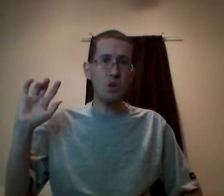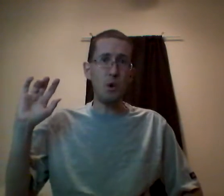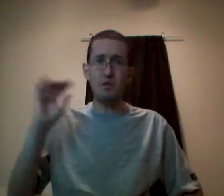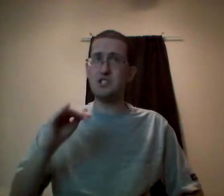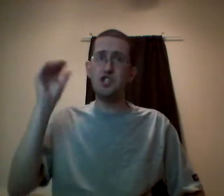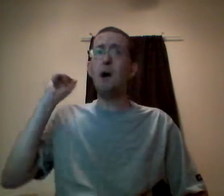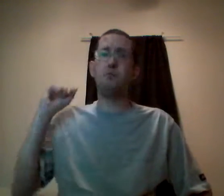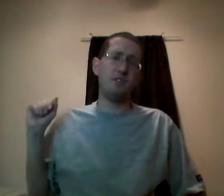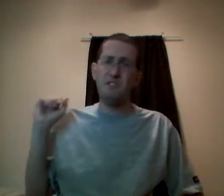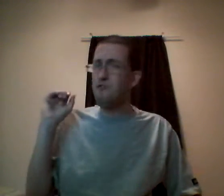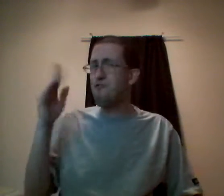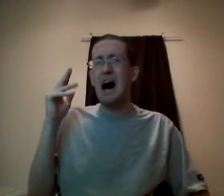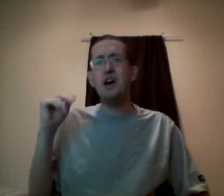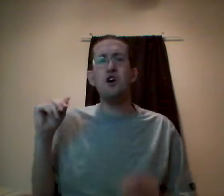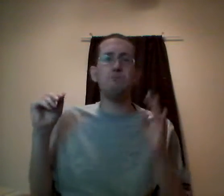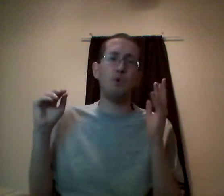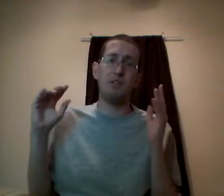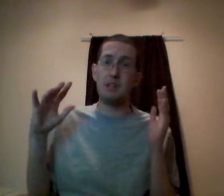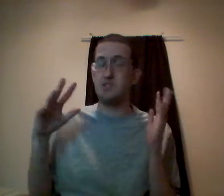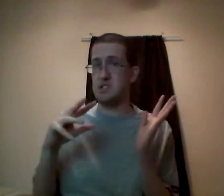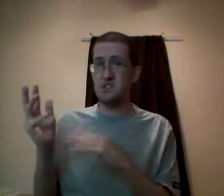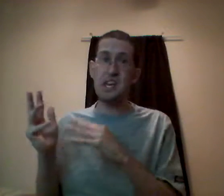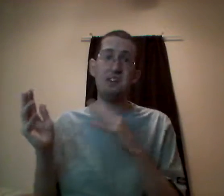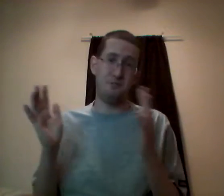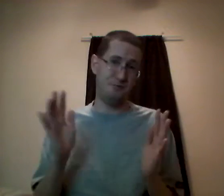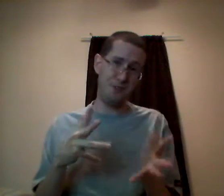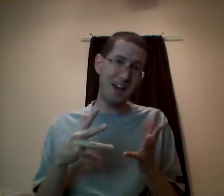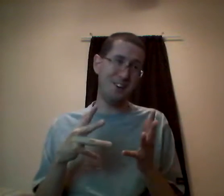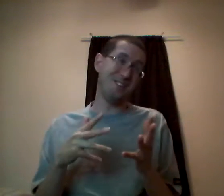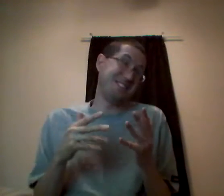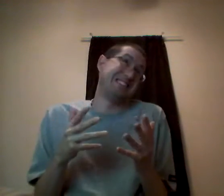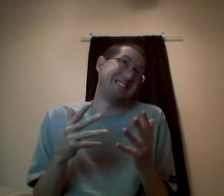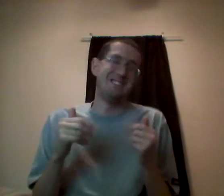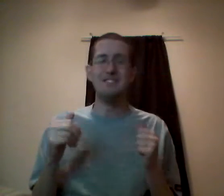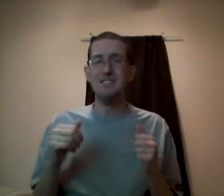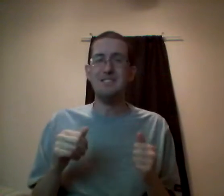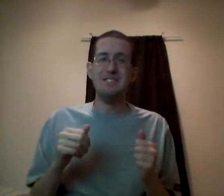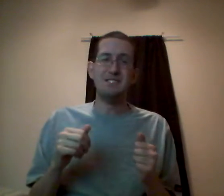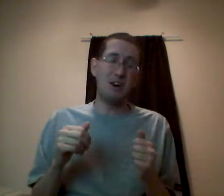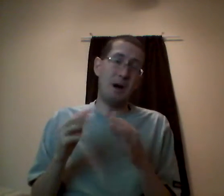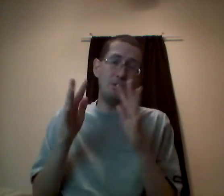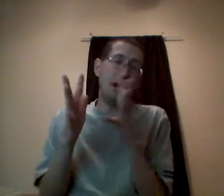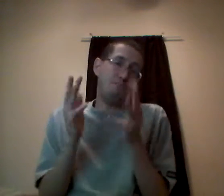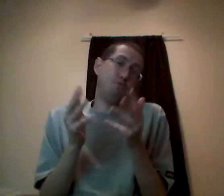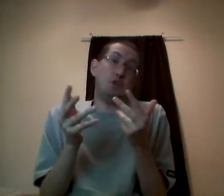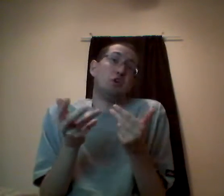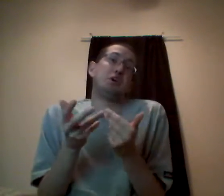Whether they jump. Whether they fire. Whether they succeed or fail. Eh. So I'm pretty good at